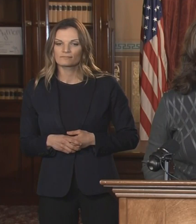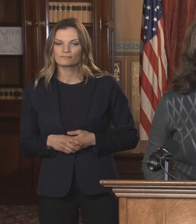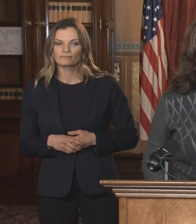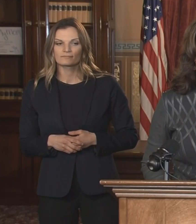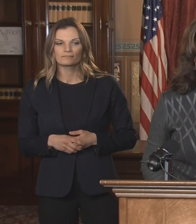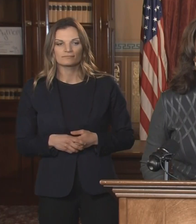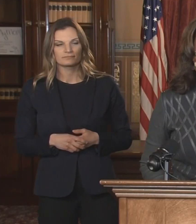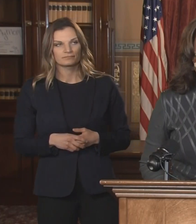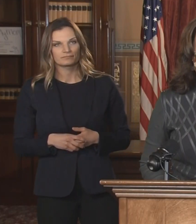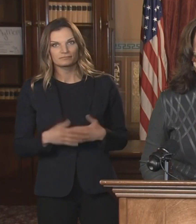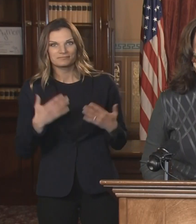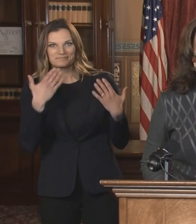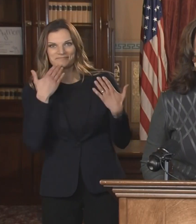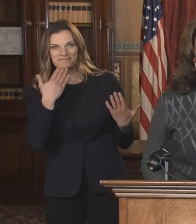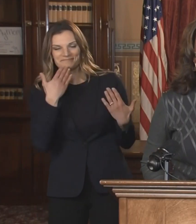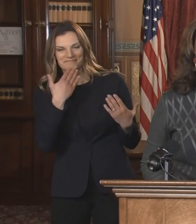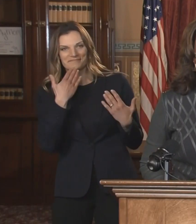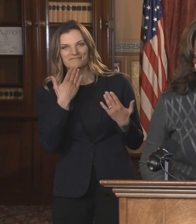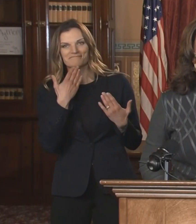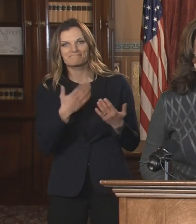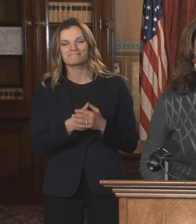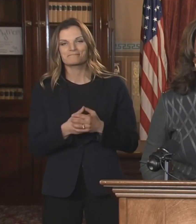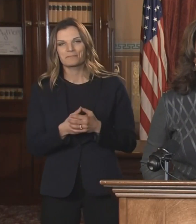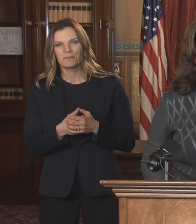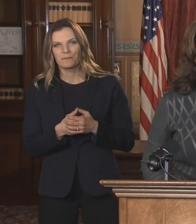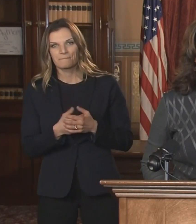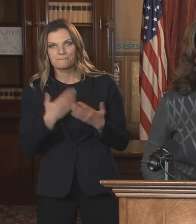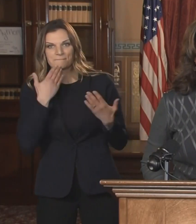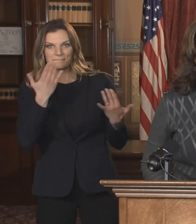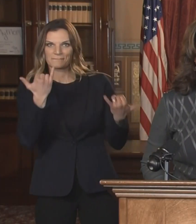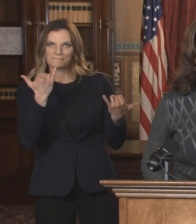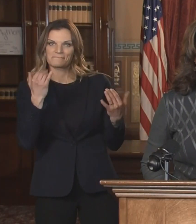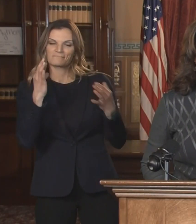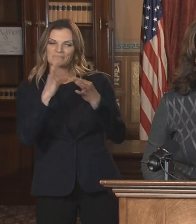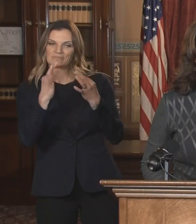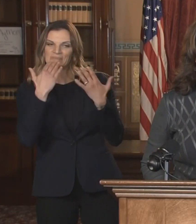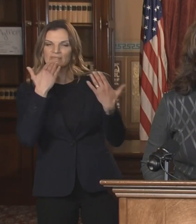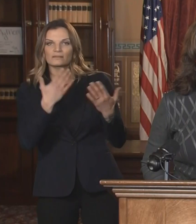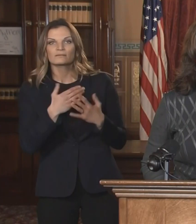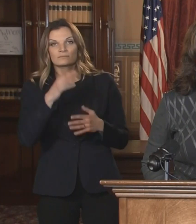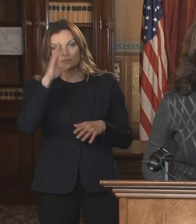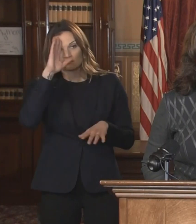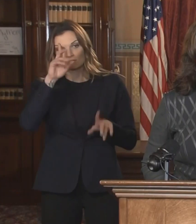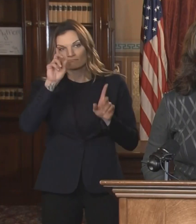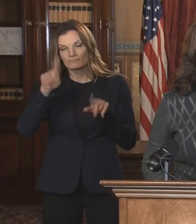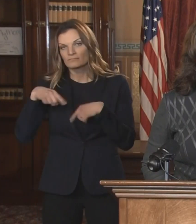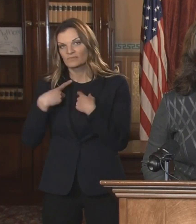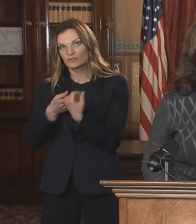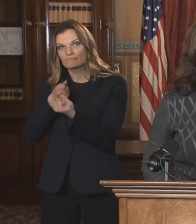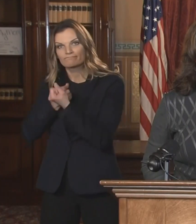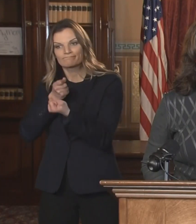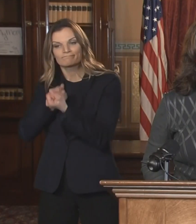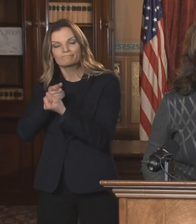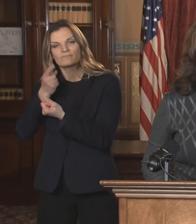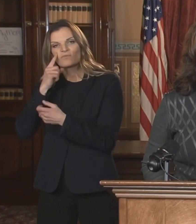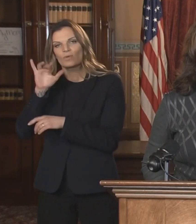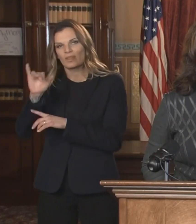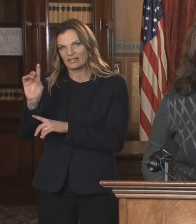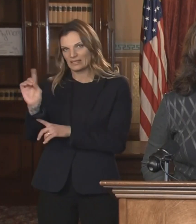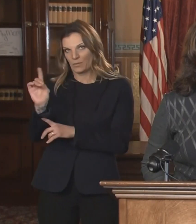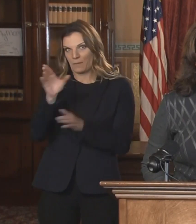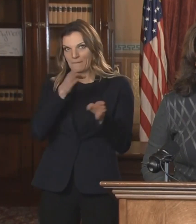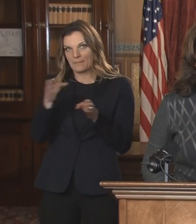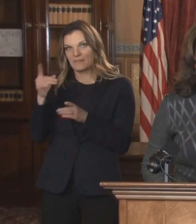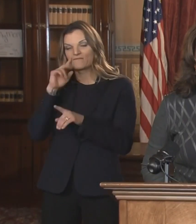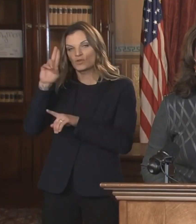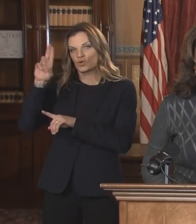Governor, thank you for doing this this afternoon. I know that you have advocated over the months for the Democratic plan in the U.S. for